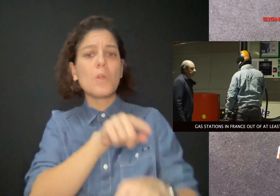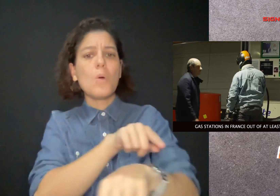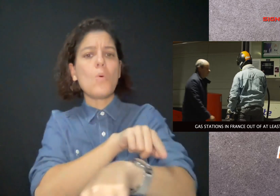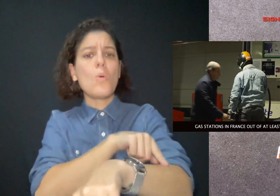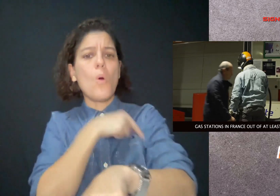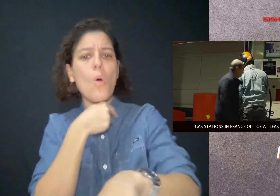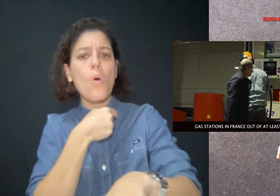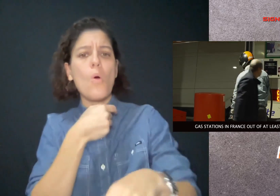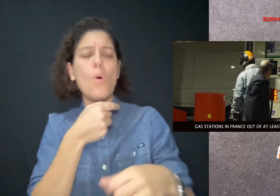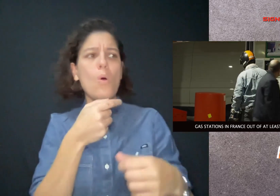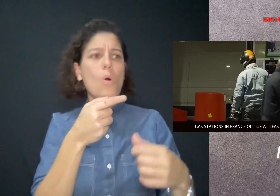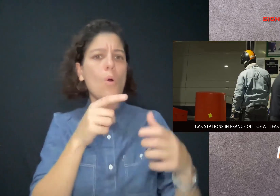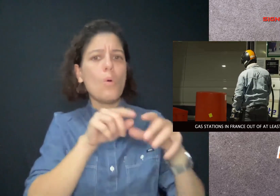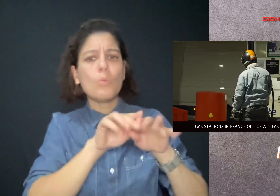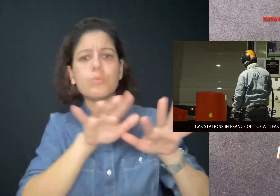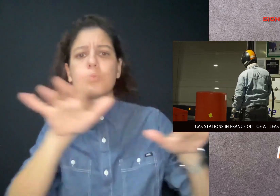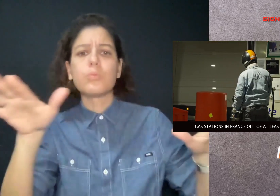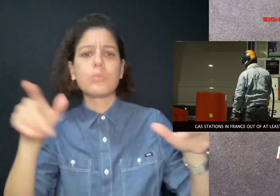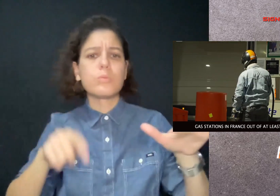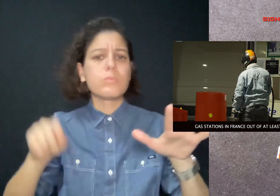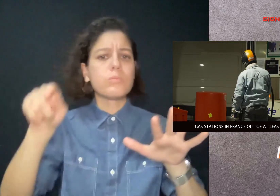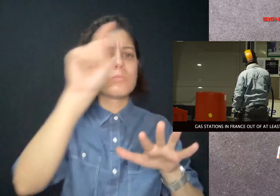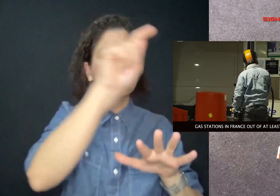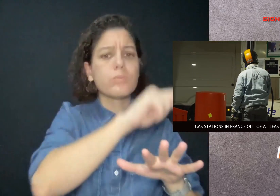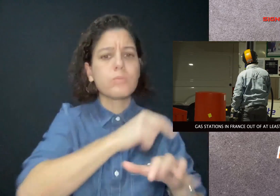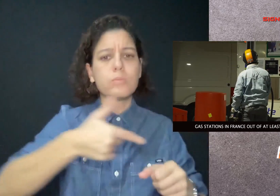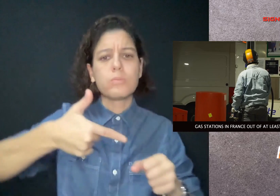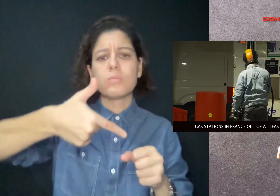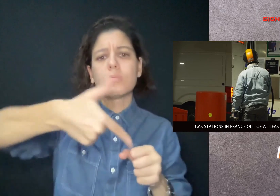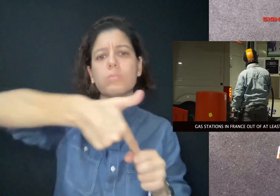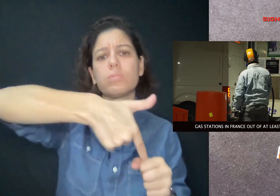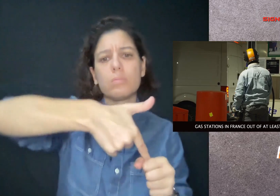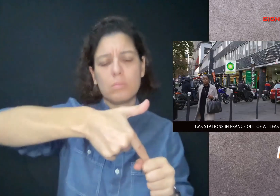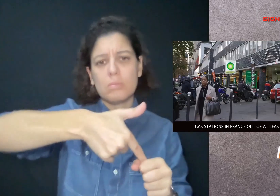Long lines at gas pumps have become common in France.